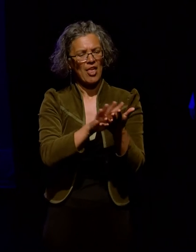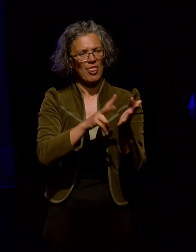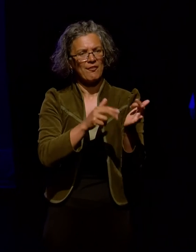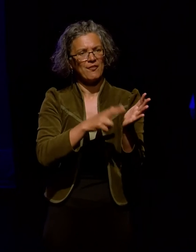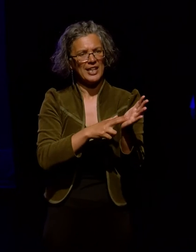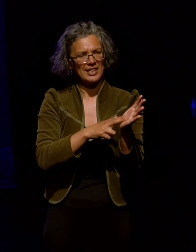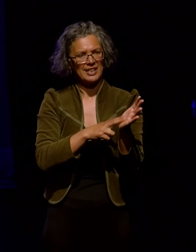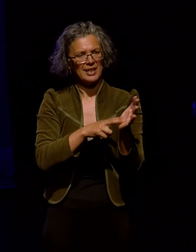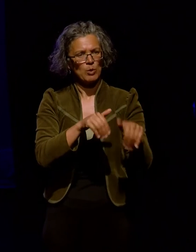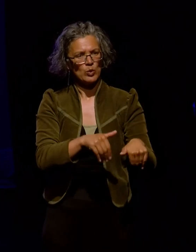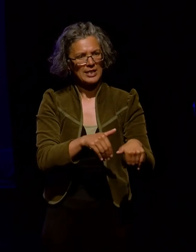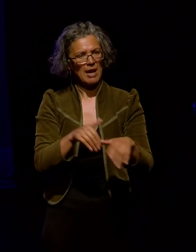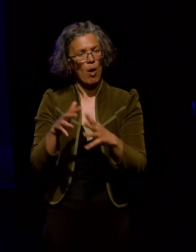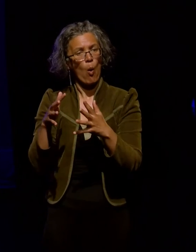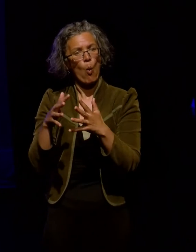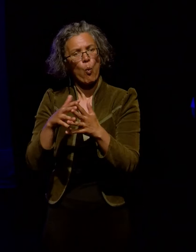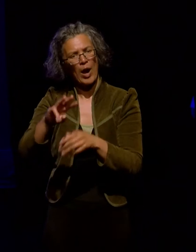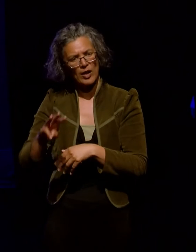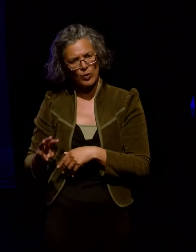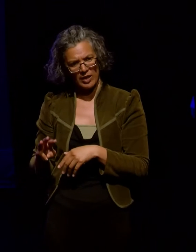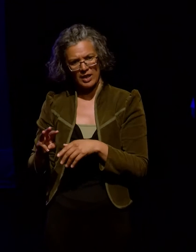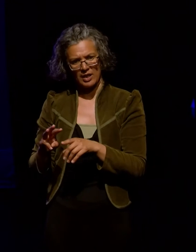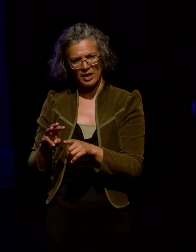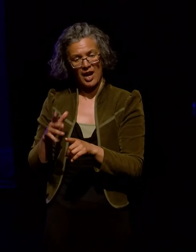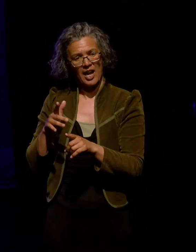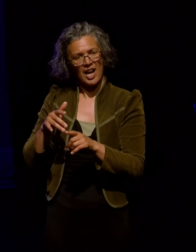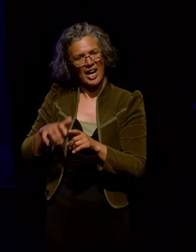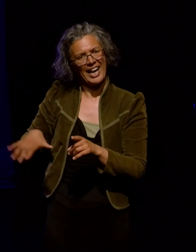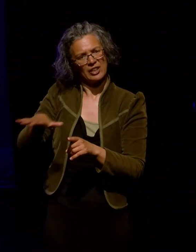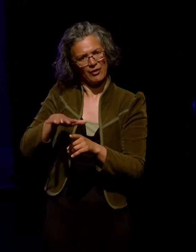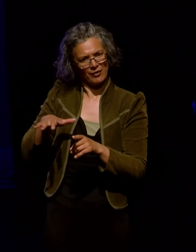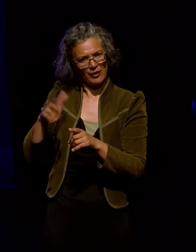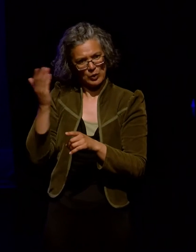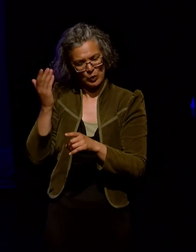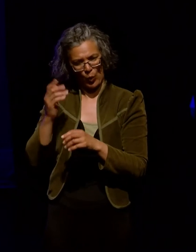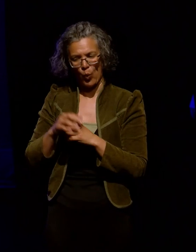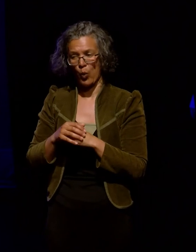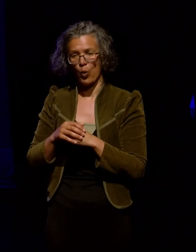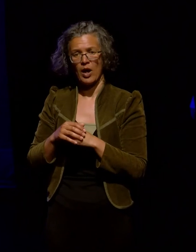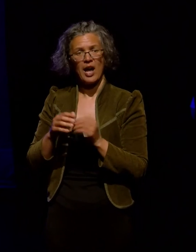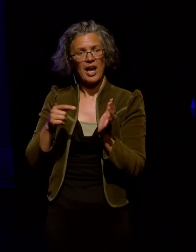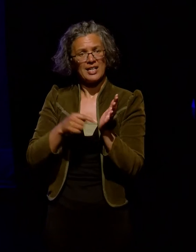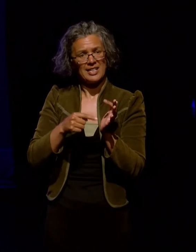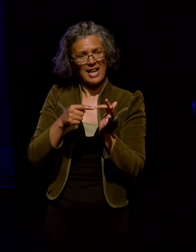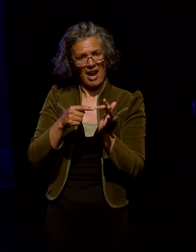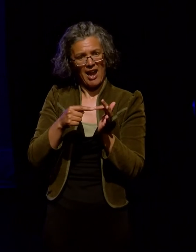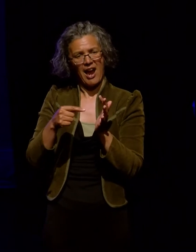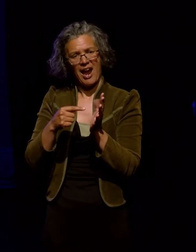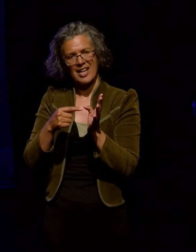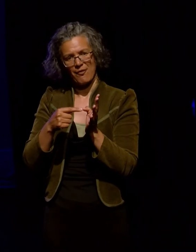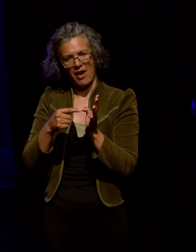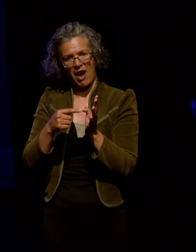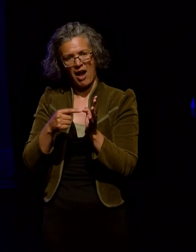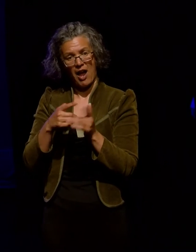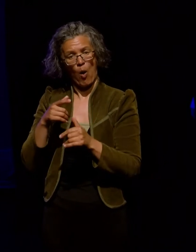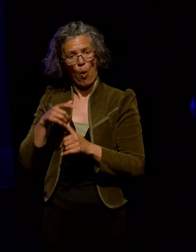the Wanganui Collegiate School, volunteer archivists at Pūtiki Marae, Te Atiwhai O Te Au, the Independent